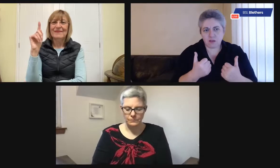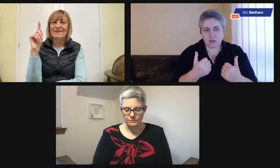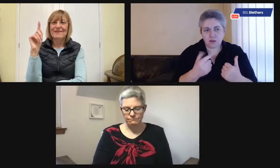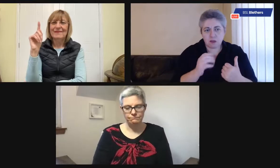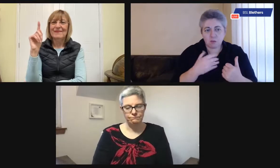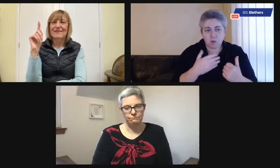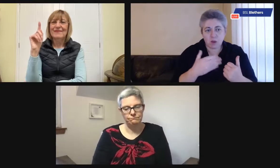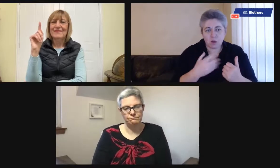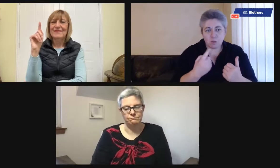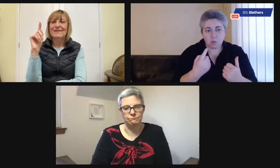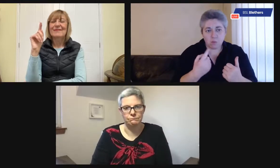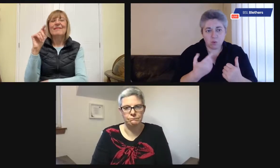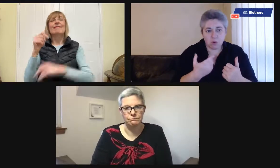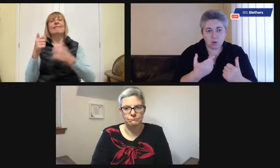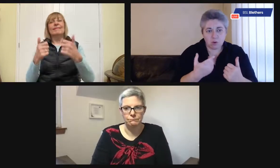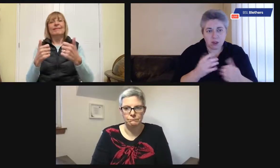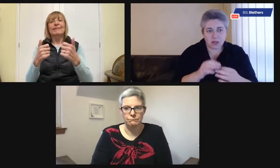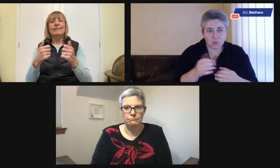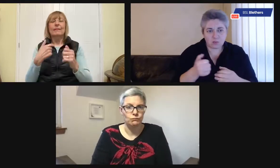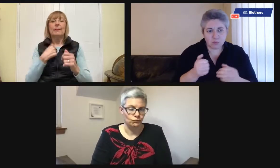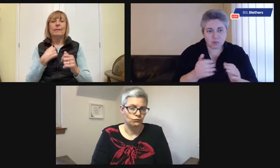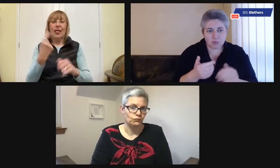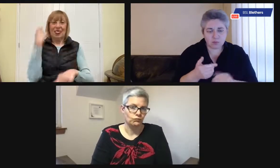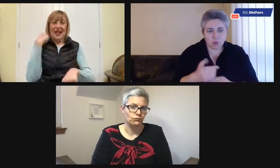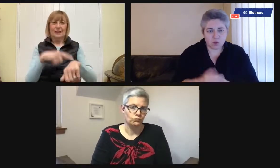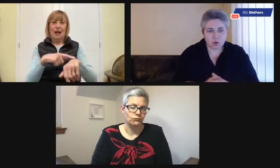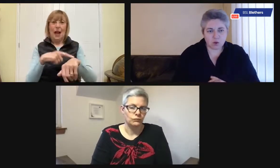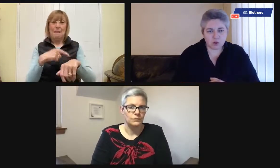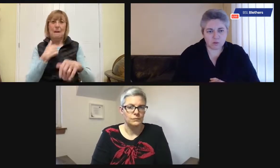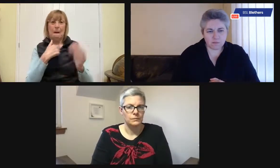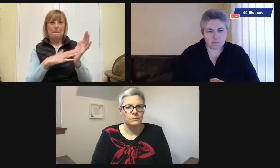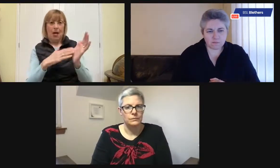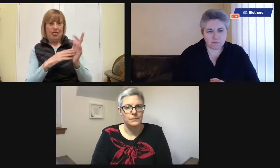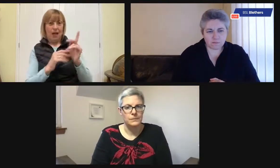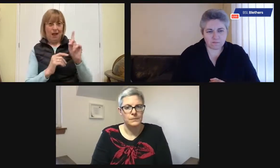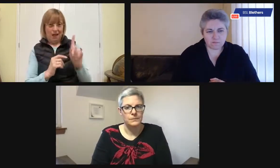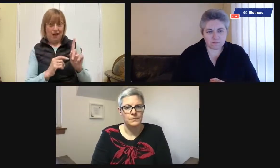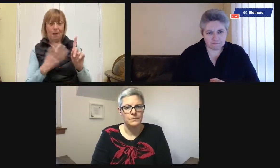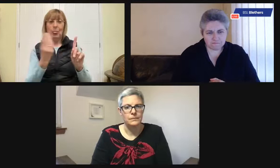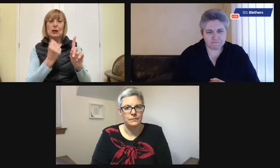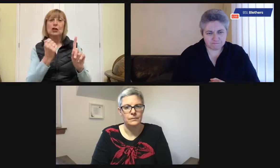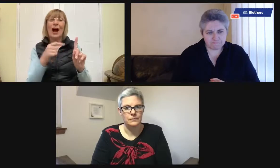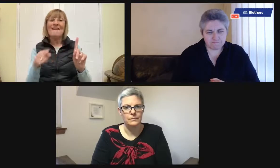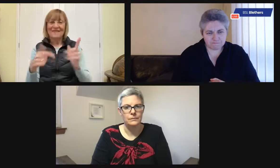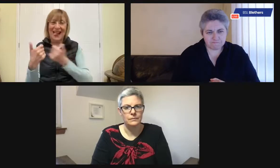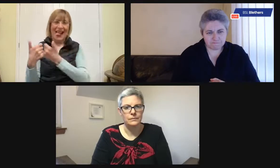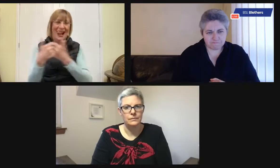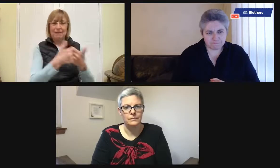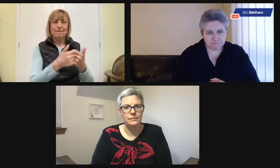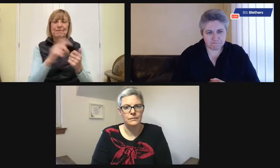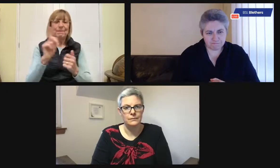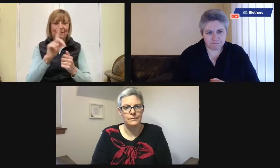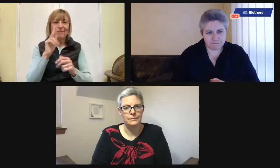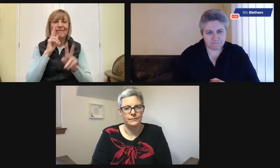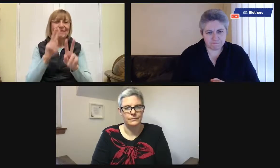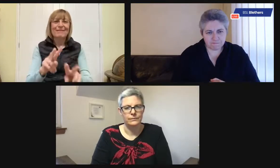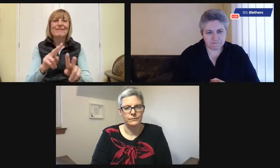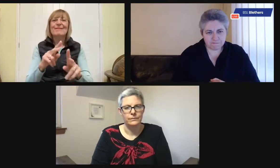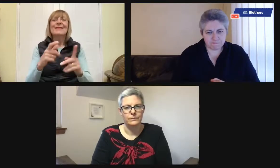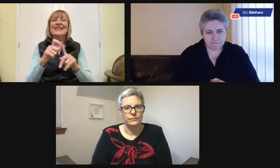them use the remote. Caroline seems to want to add something here. Yeah. Jeff used to